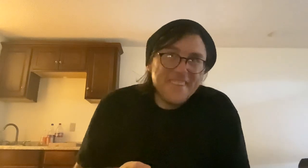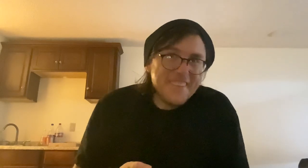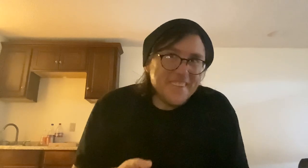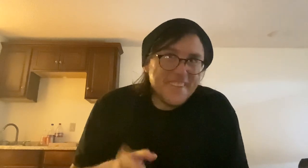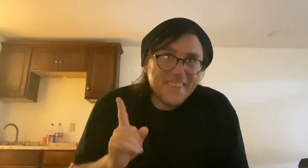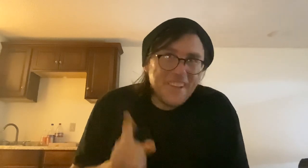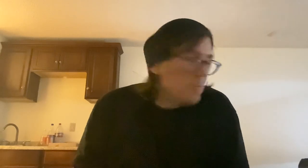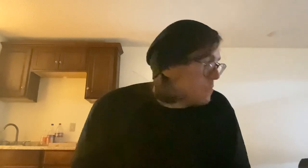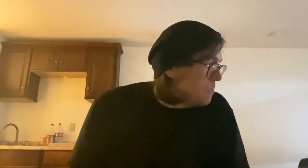No.